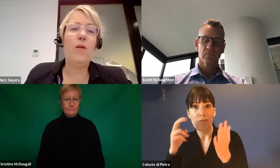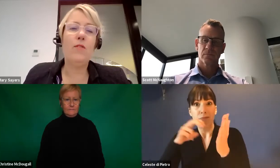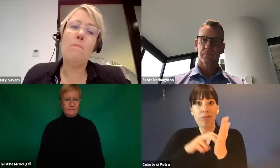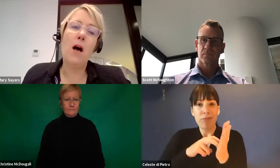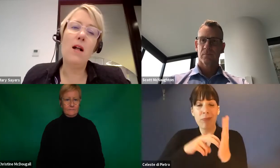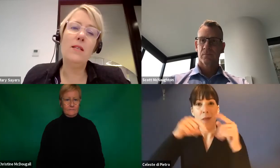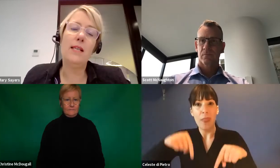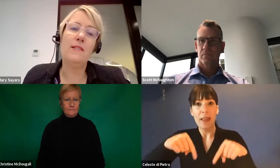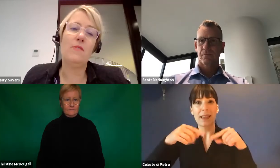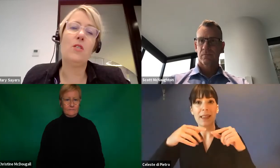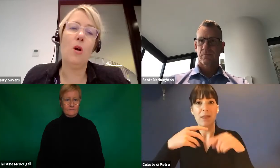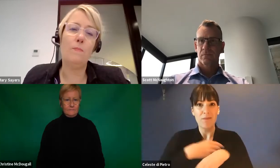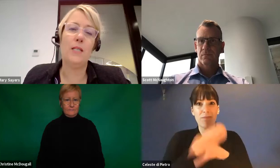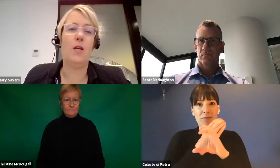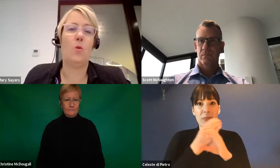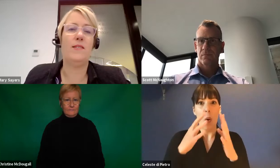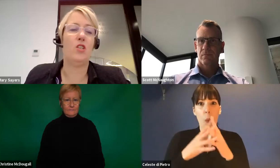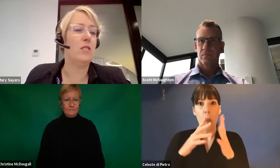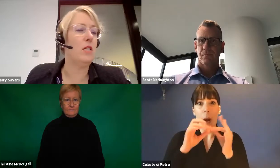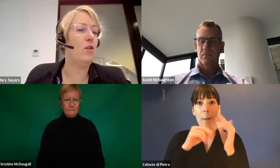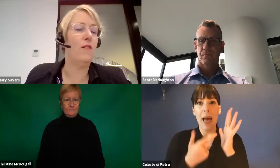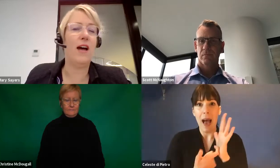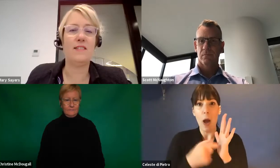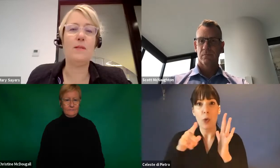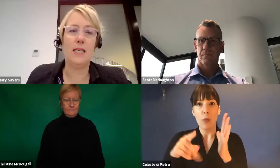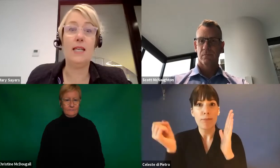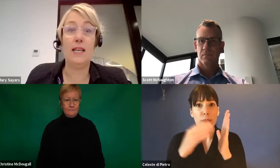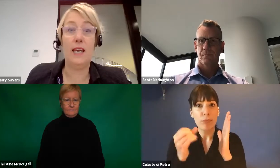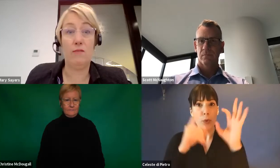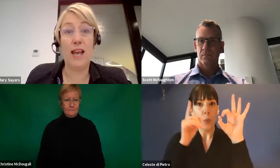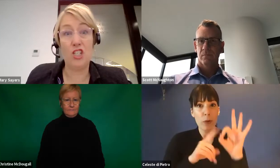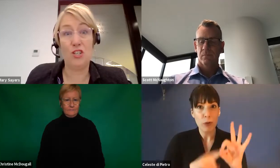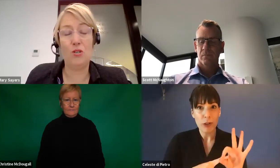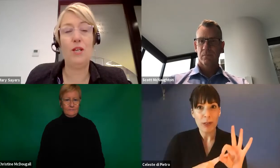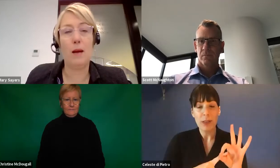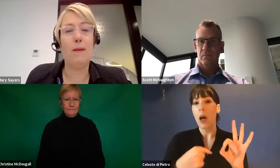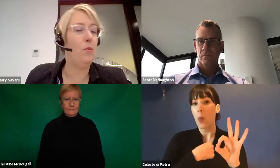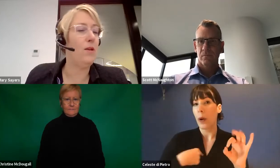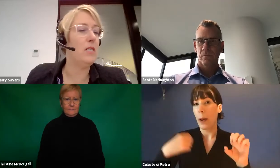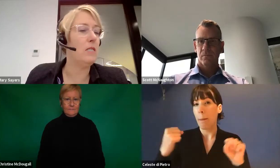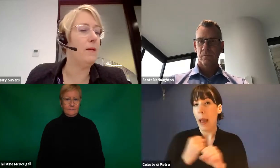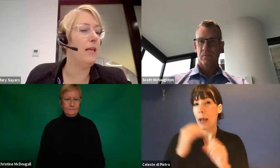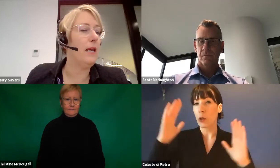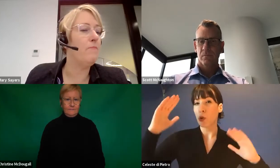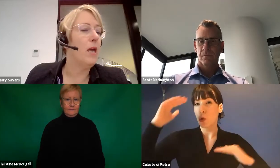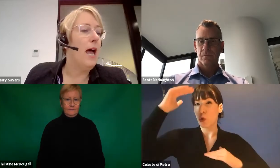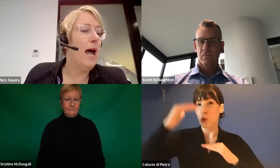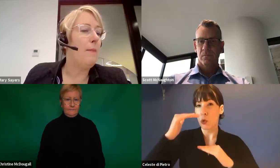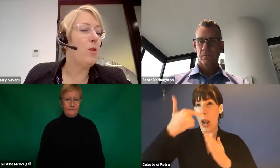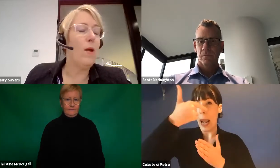And we've compiled a list of the top 10 questions that you've asked, particularly in relation to young people with disability.